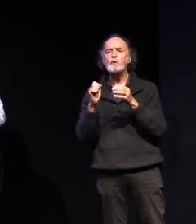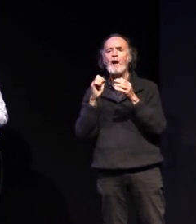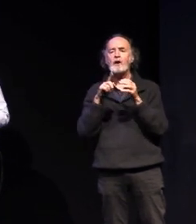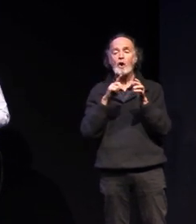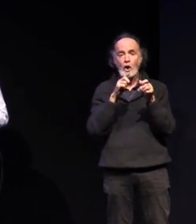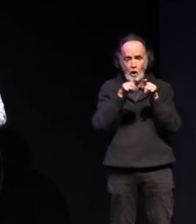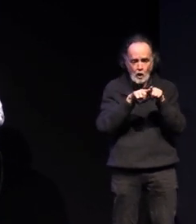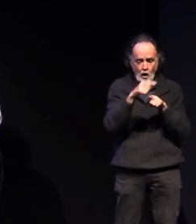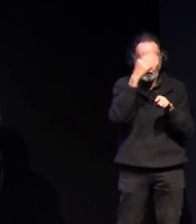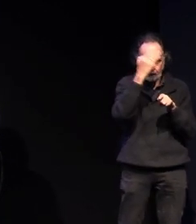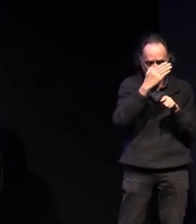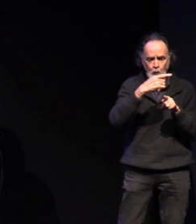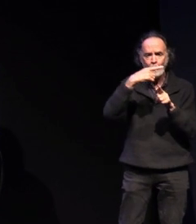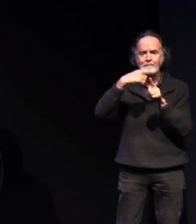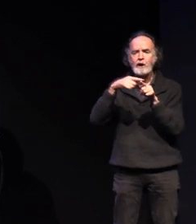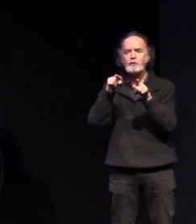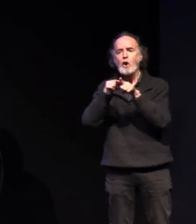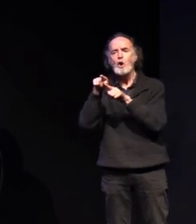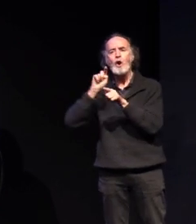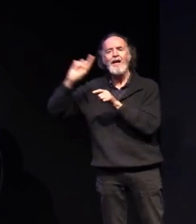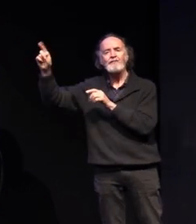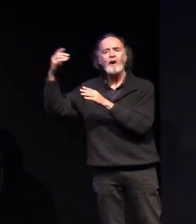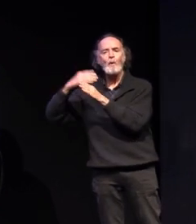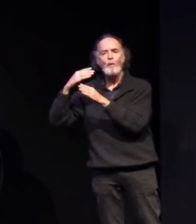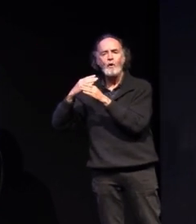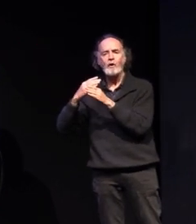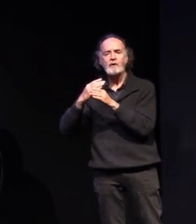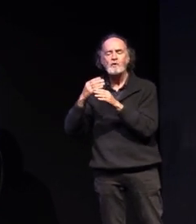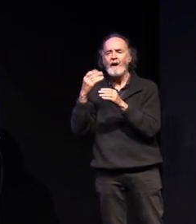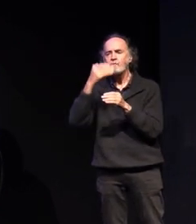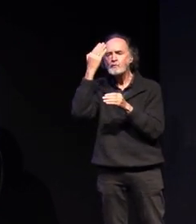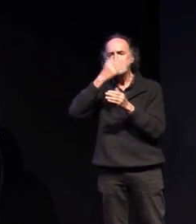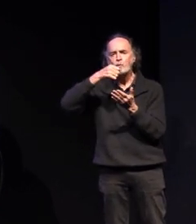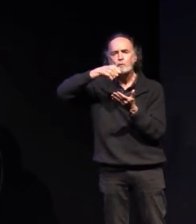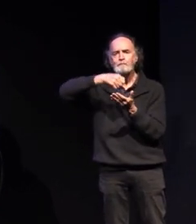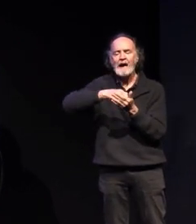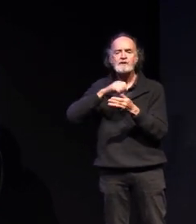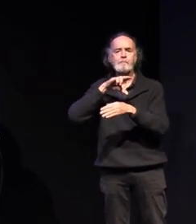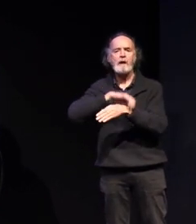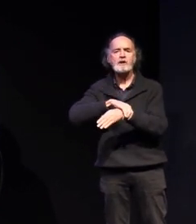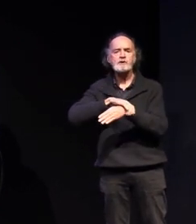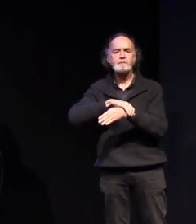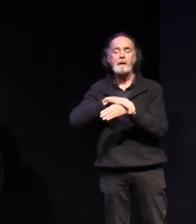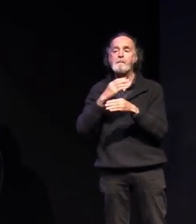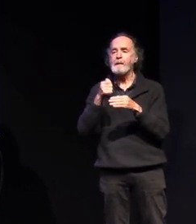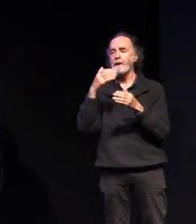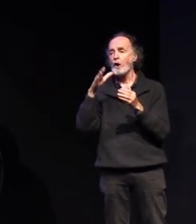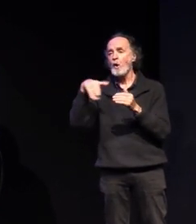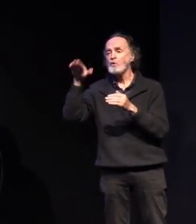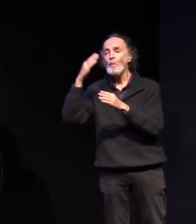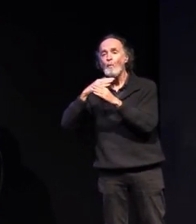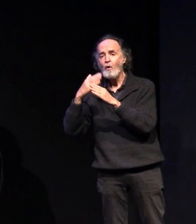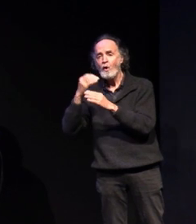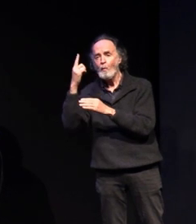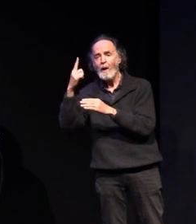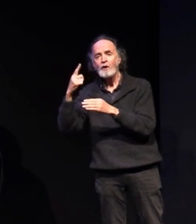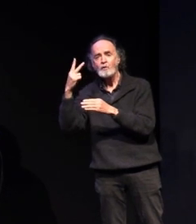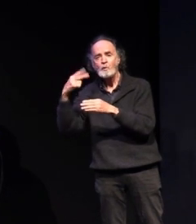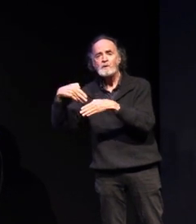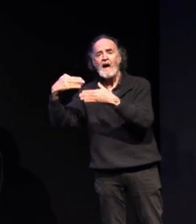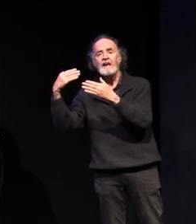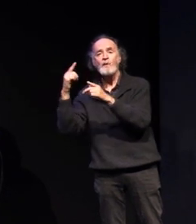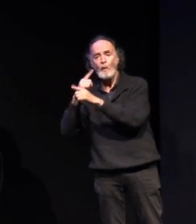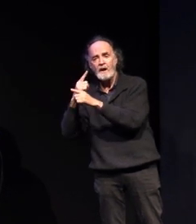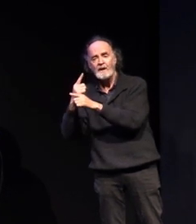learning on the job and they're completing school-based apprenticeships in workplaces so they might be going to the workplace one day or two days a week